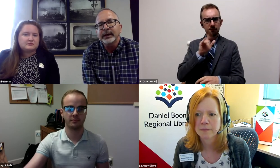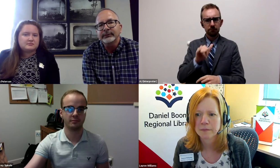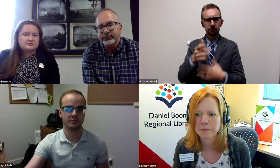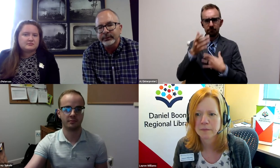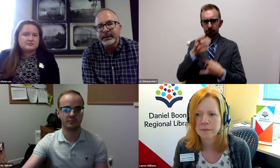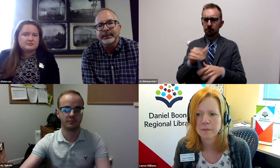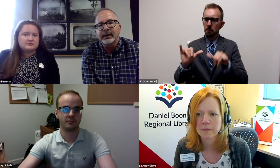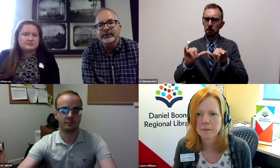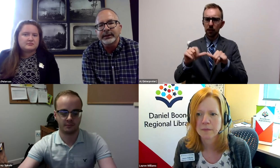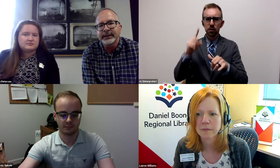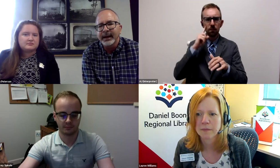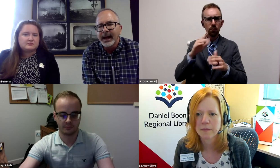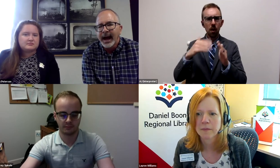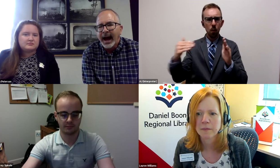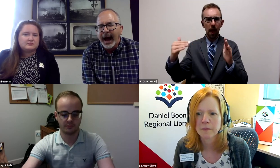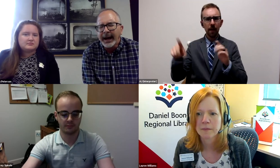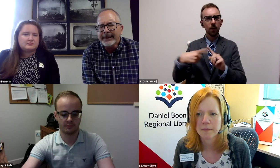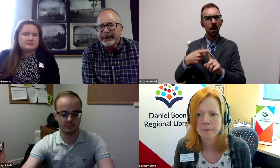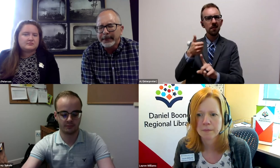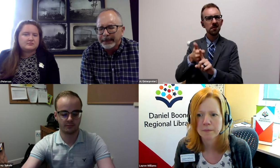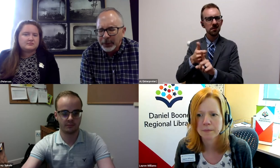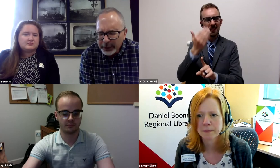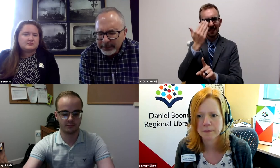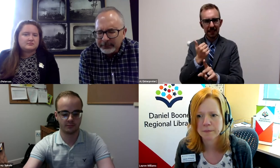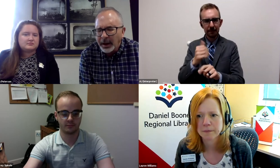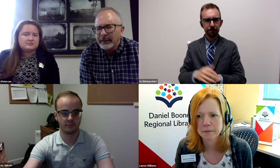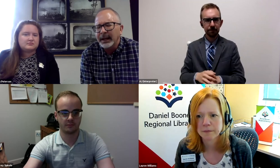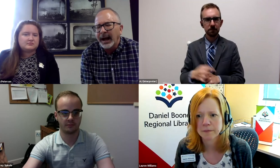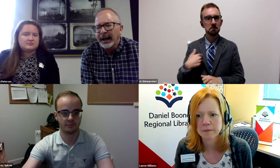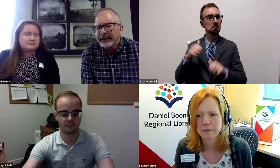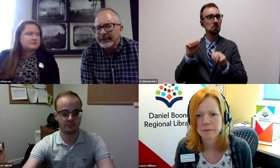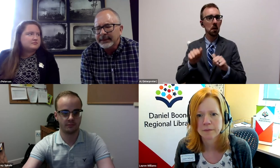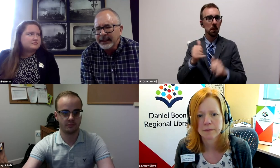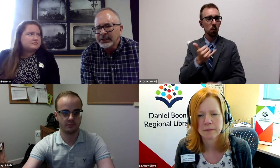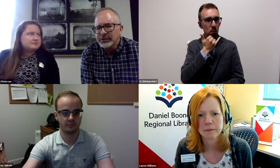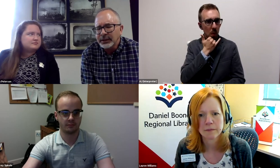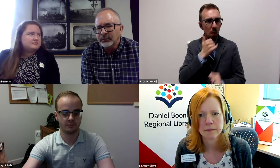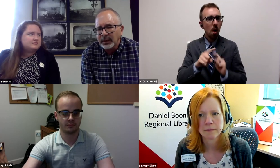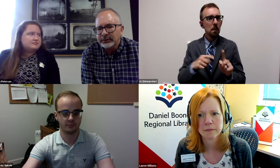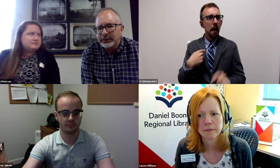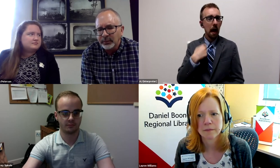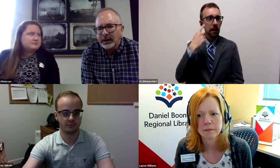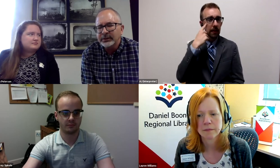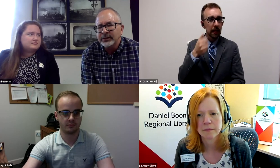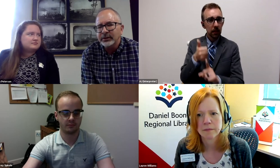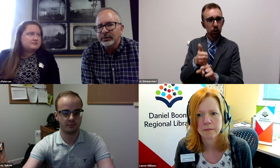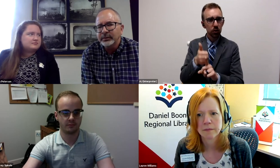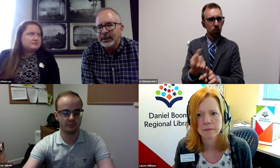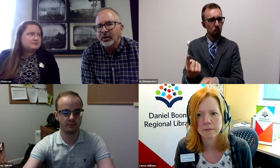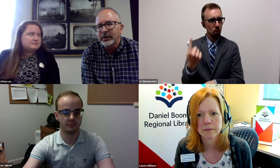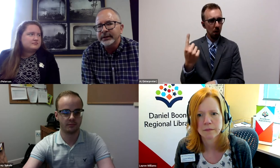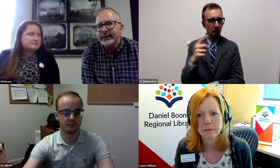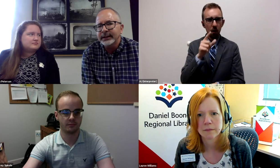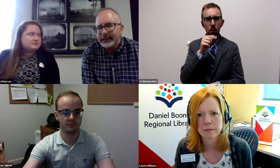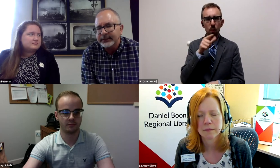brainwaves when people are asleep. I could be wrong, but I think she was the one who